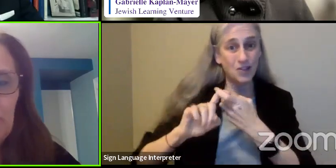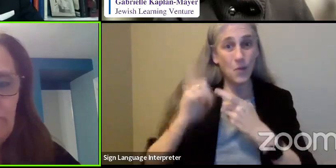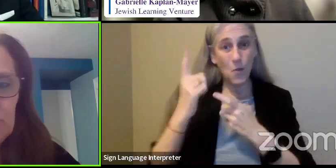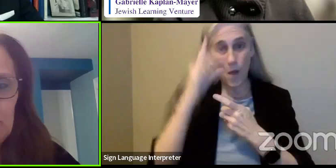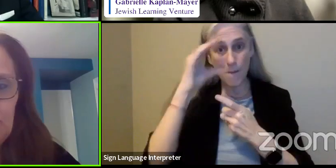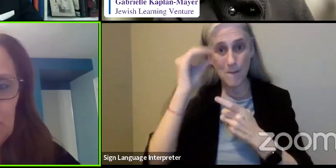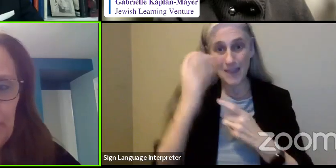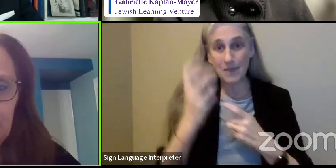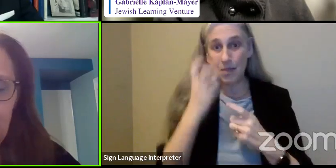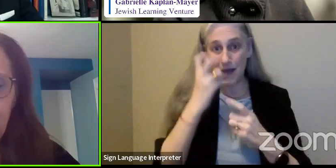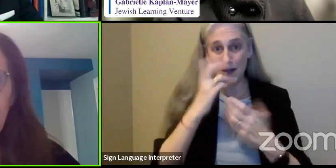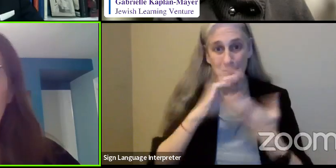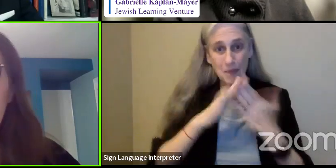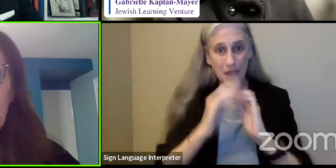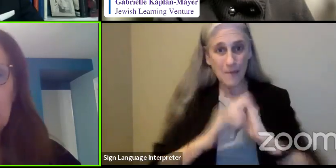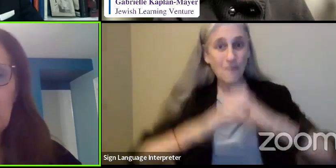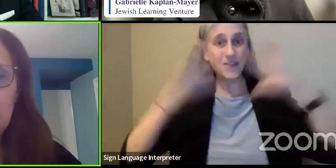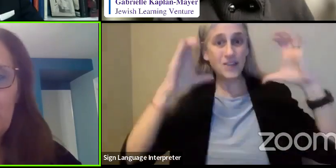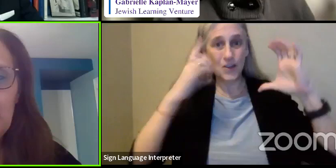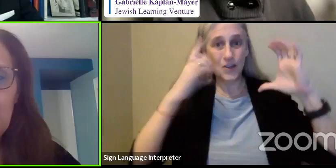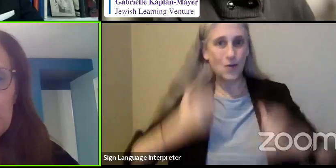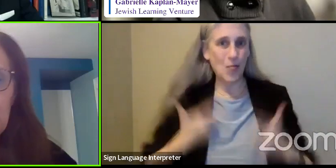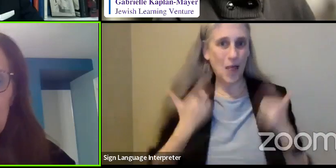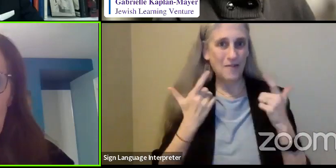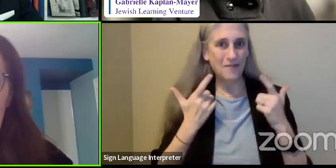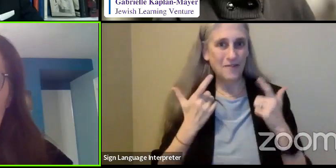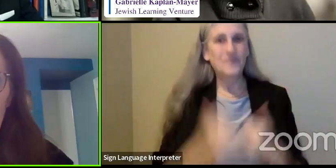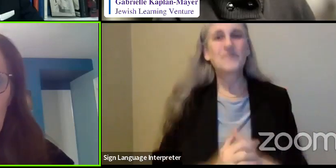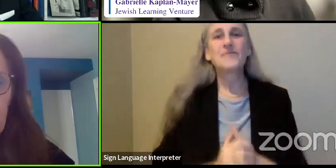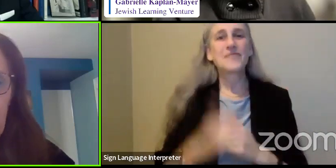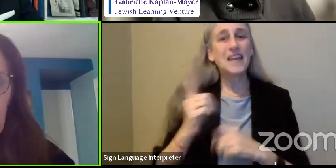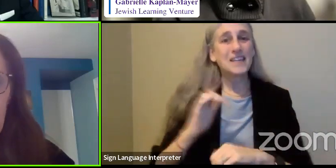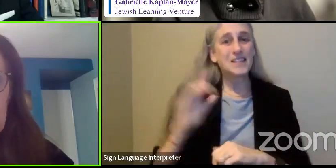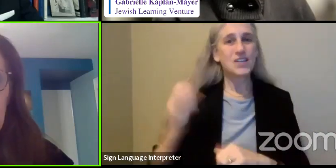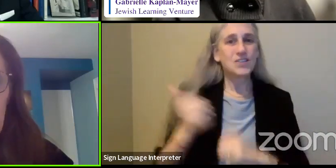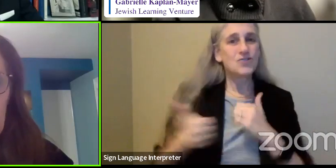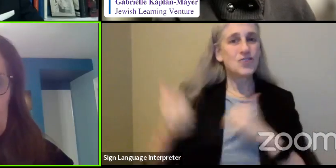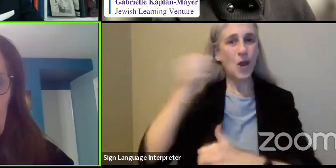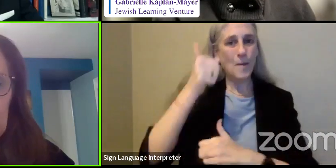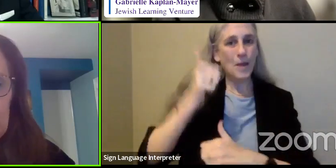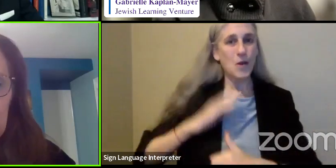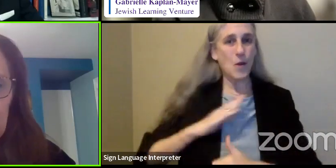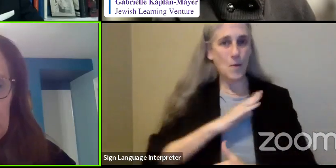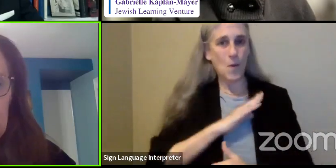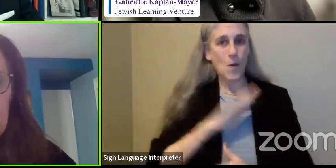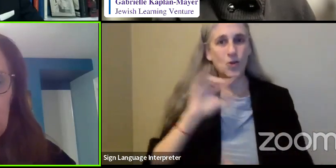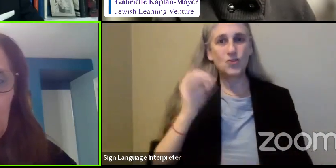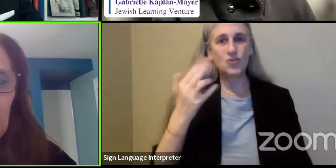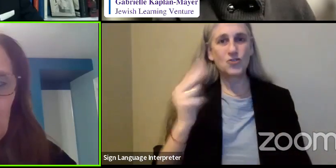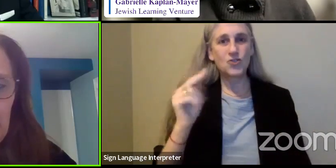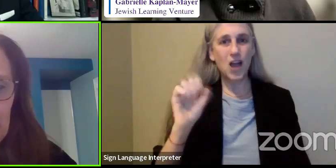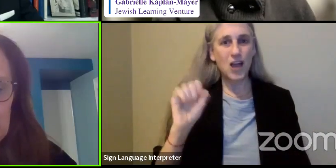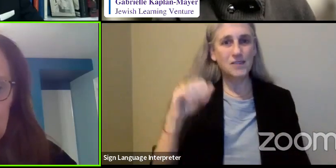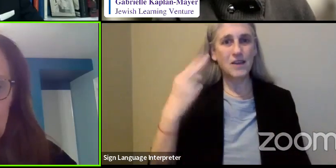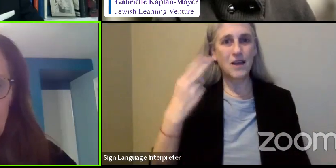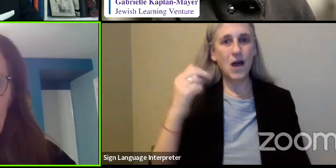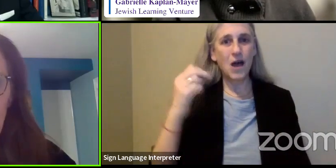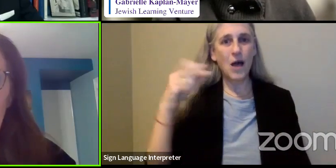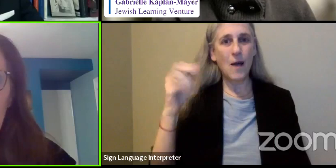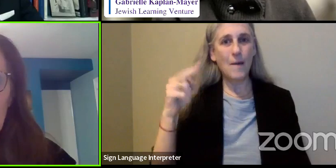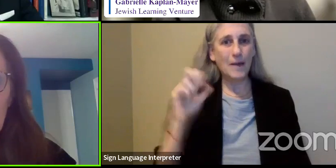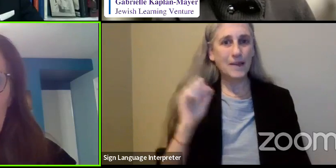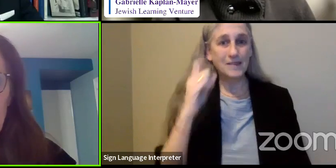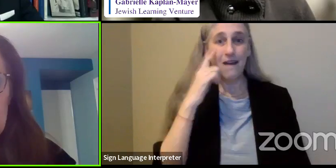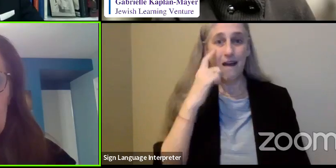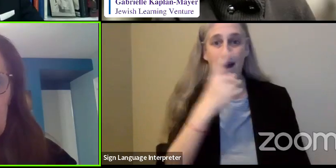an Extraordinary Vision for Life. Dr. Greenberg is the chairman of the Board of Governors of Johns Hopkins University's Wilmer Eye Institute,